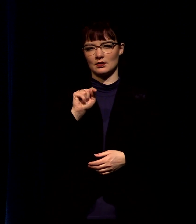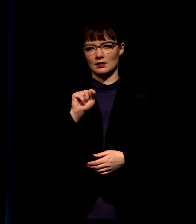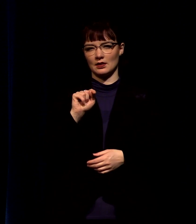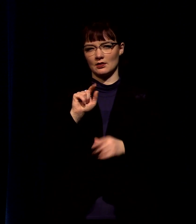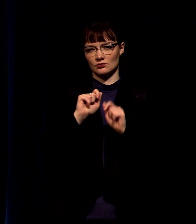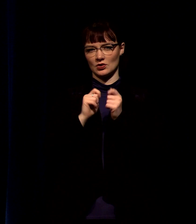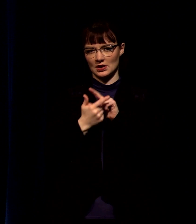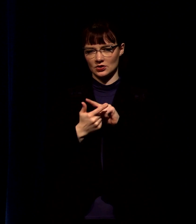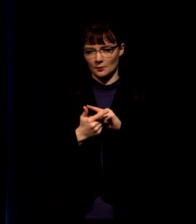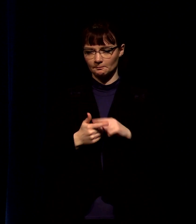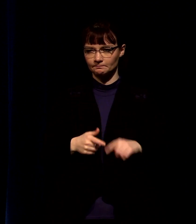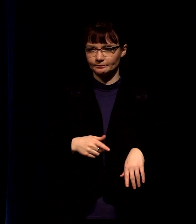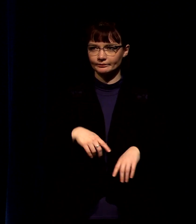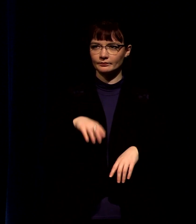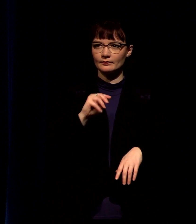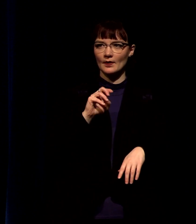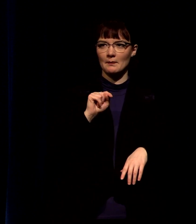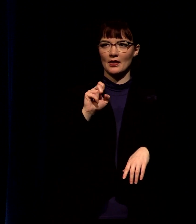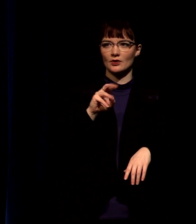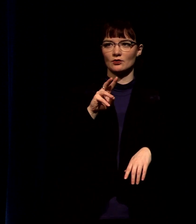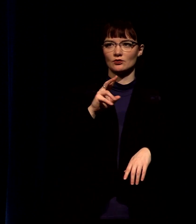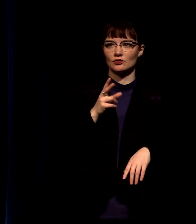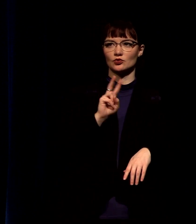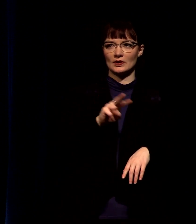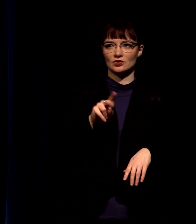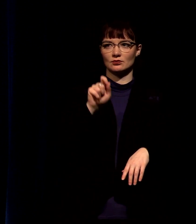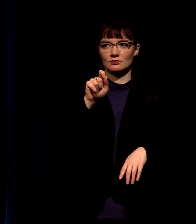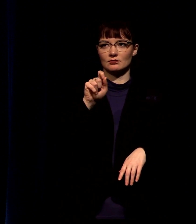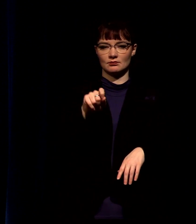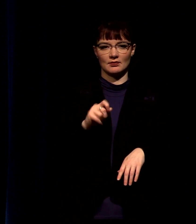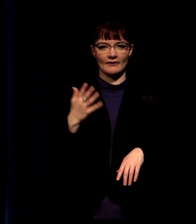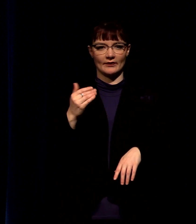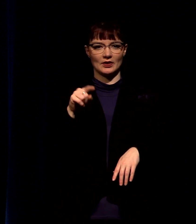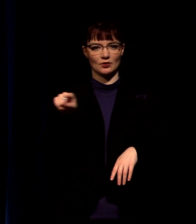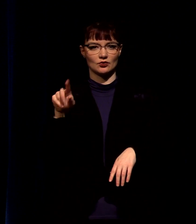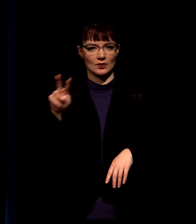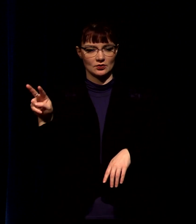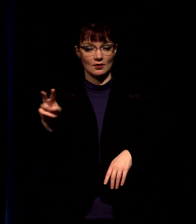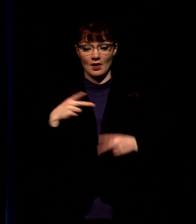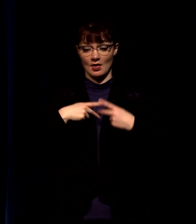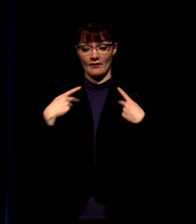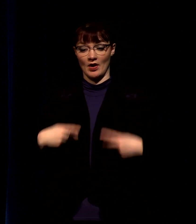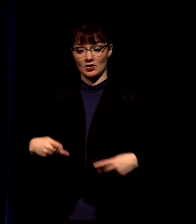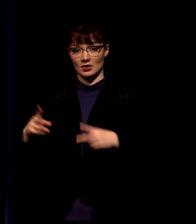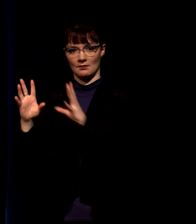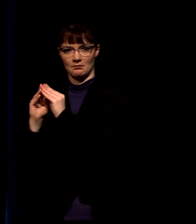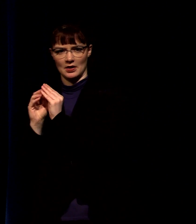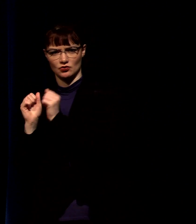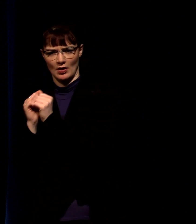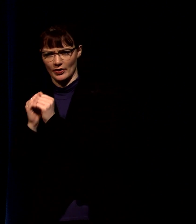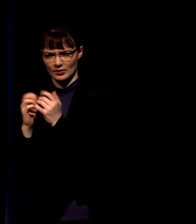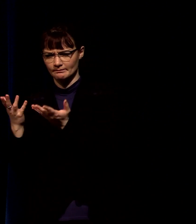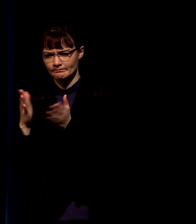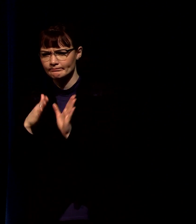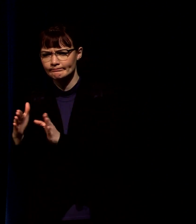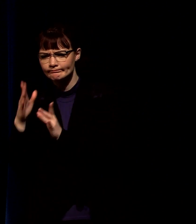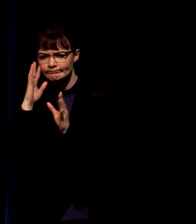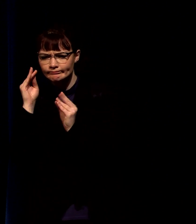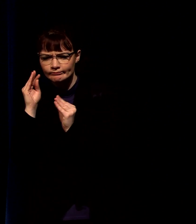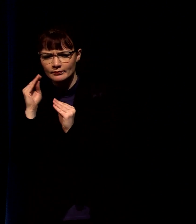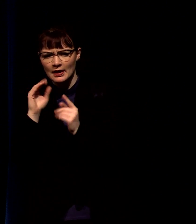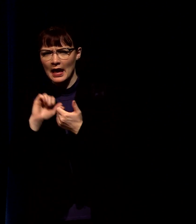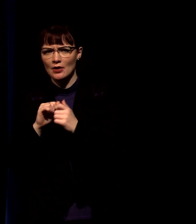matthew 22 verses 15 to 22 then the pharisees met together to plot how to trap jesus